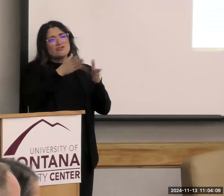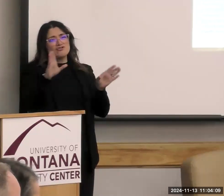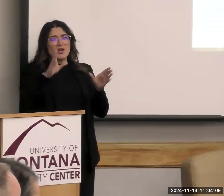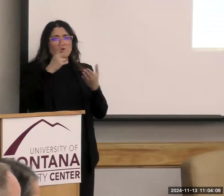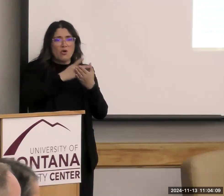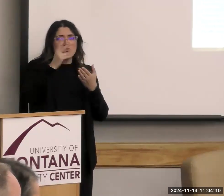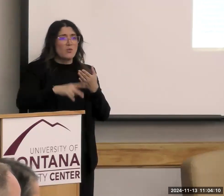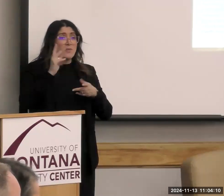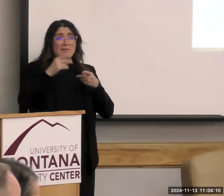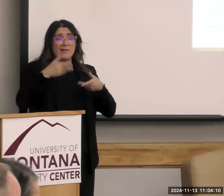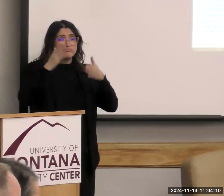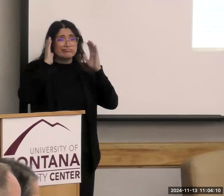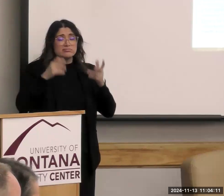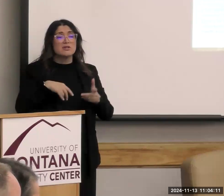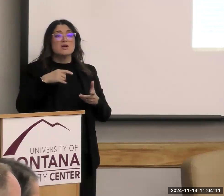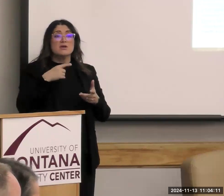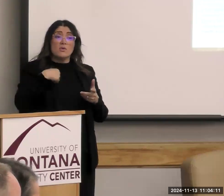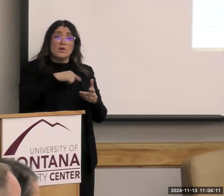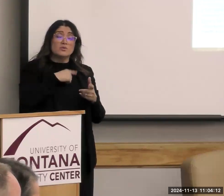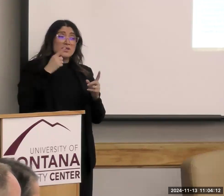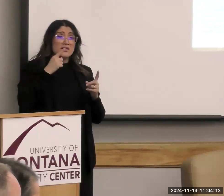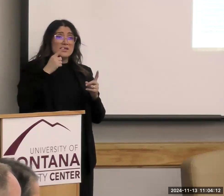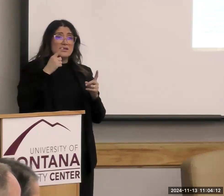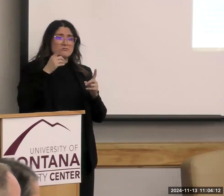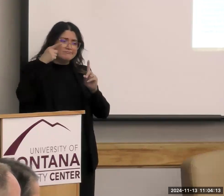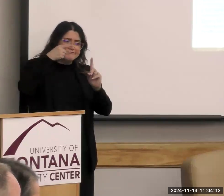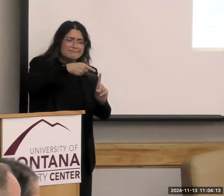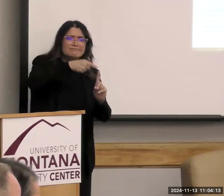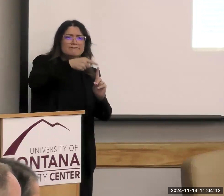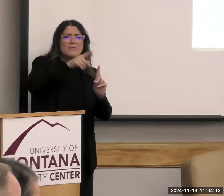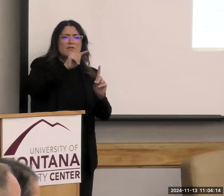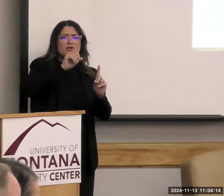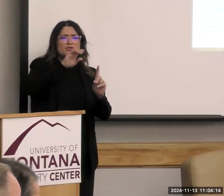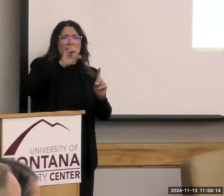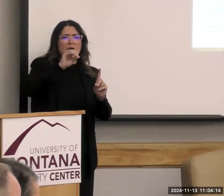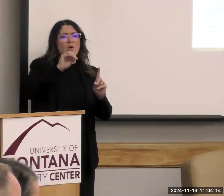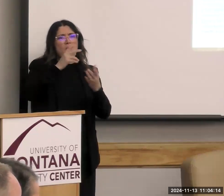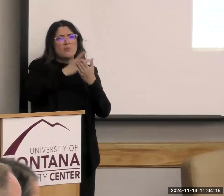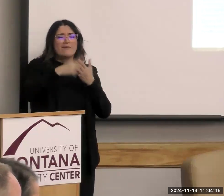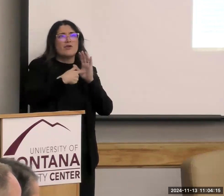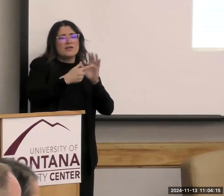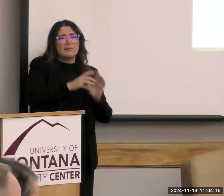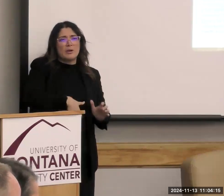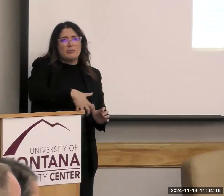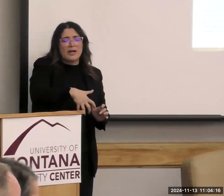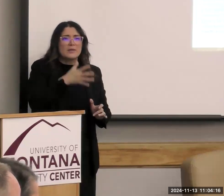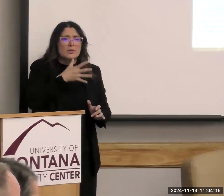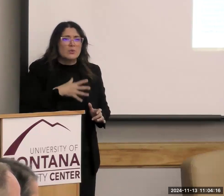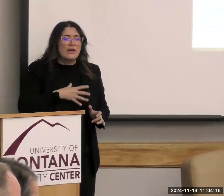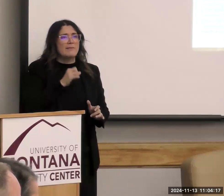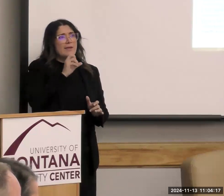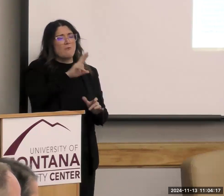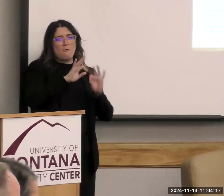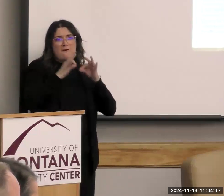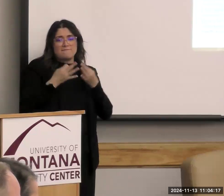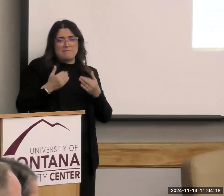everybody's head. When we targeted our tobacco programs for, say, pregnant women or families with young children,